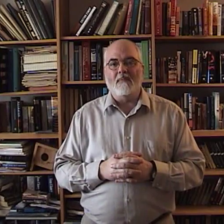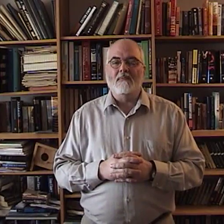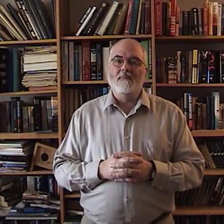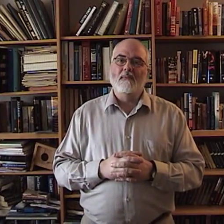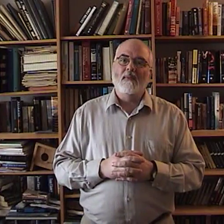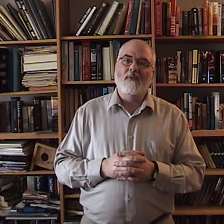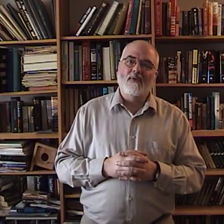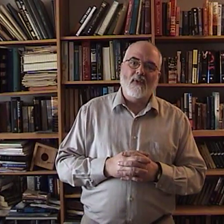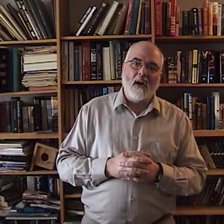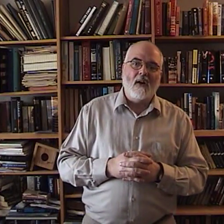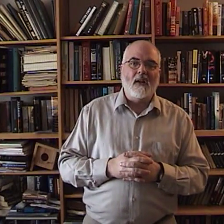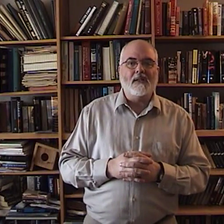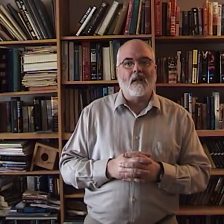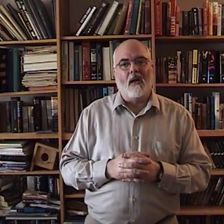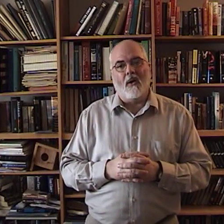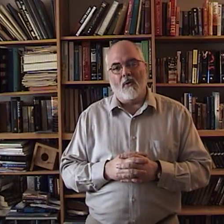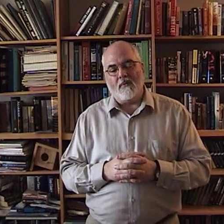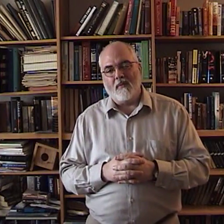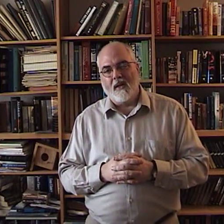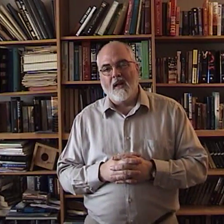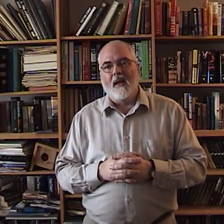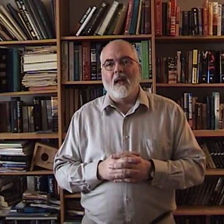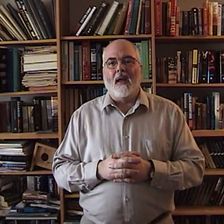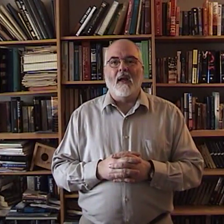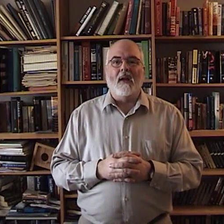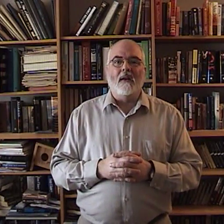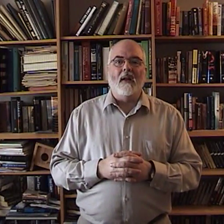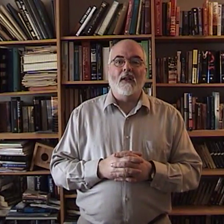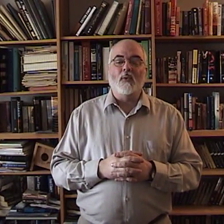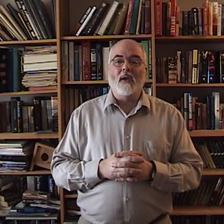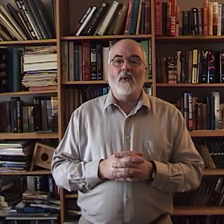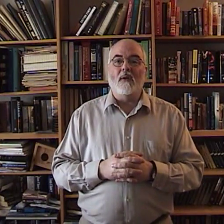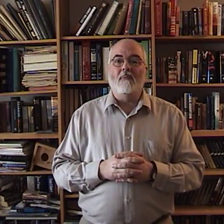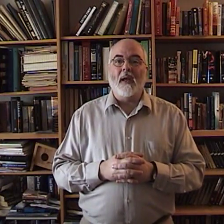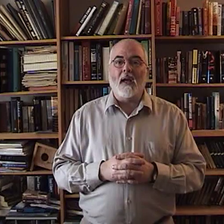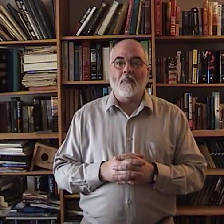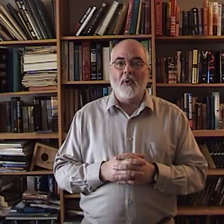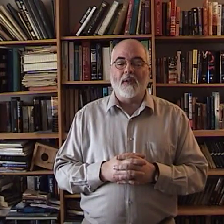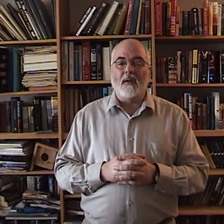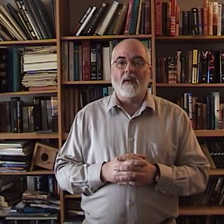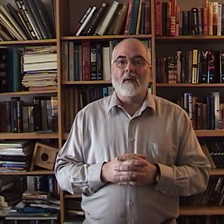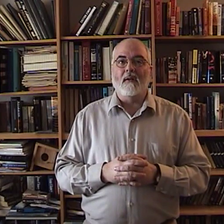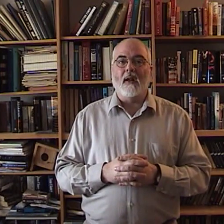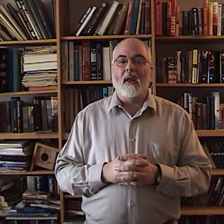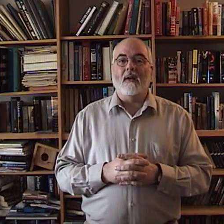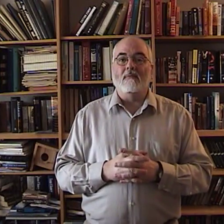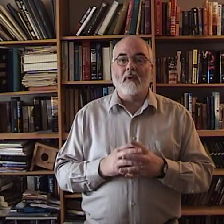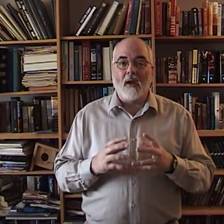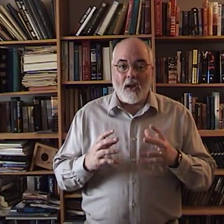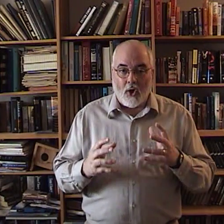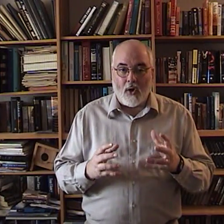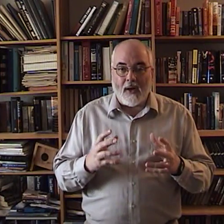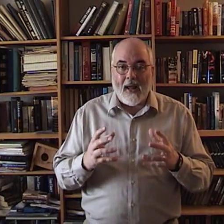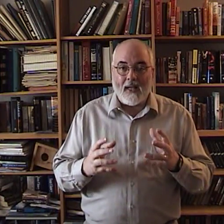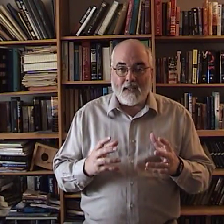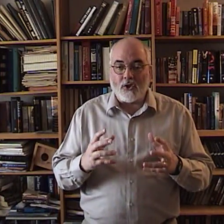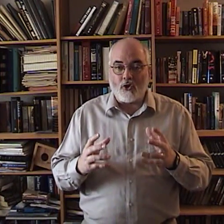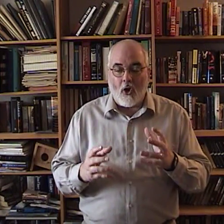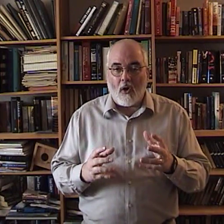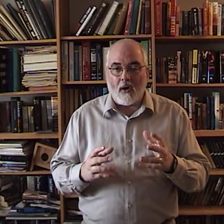fairly slow, and this way you can pick up with it and learn it as a song.